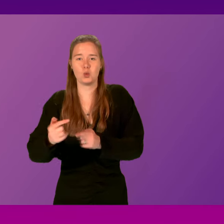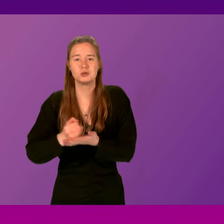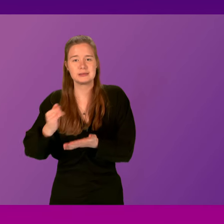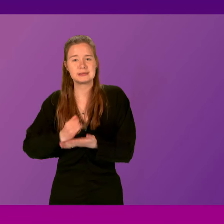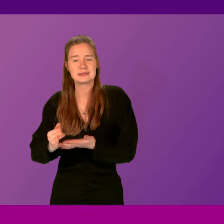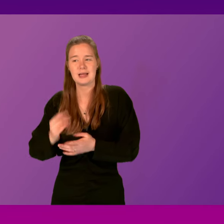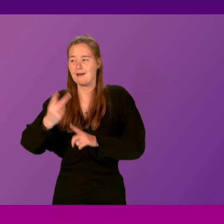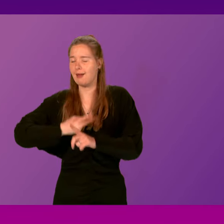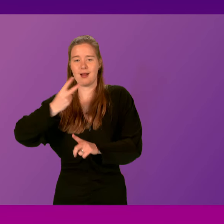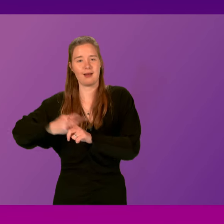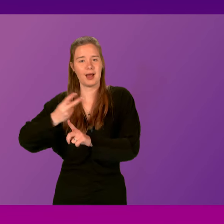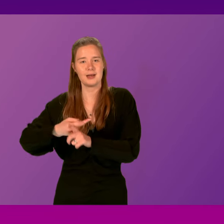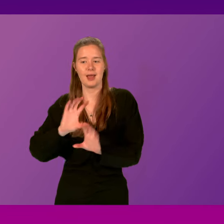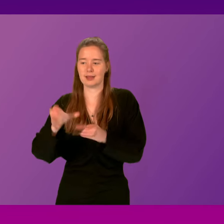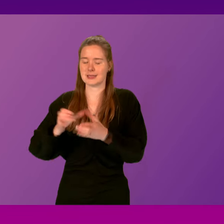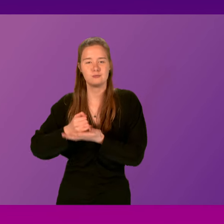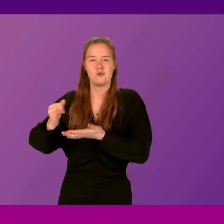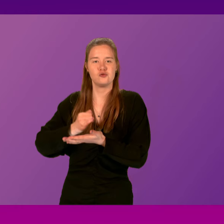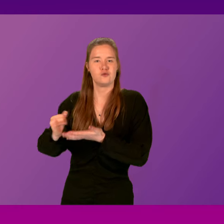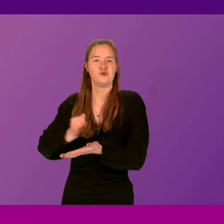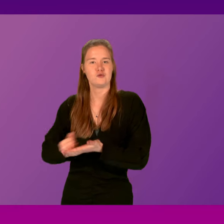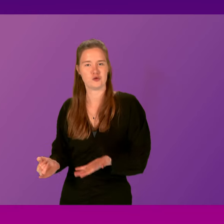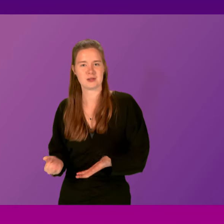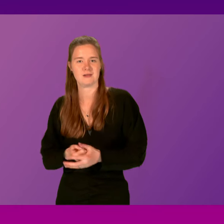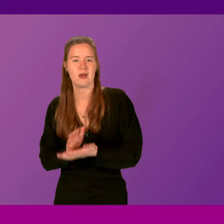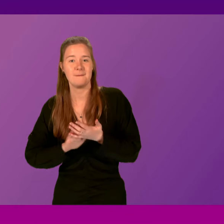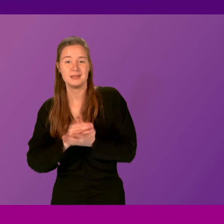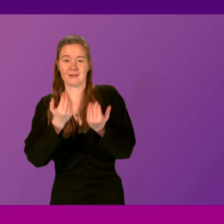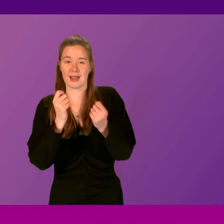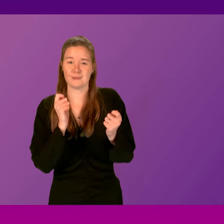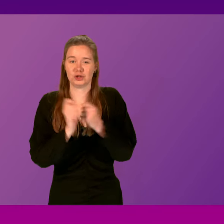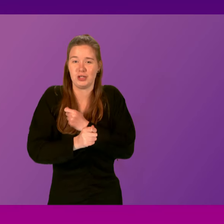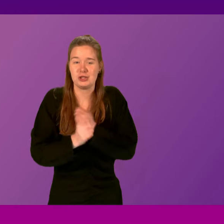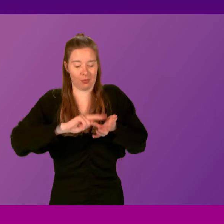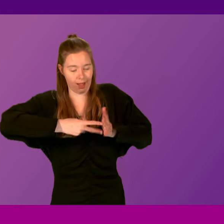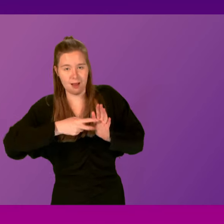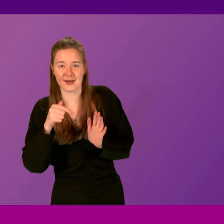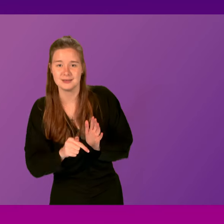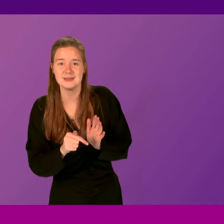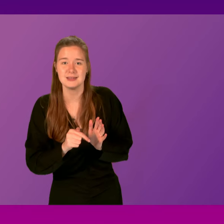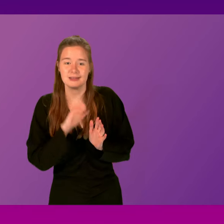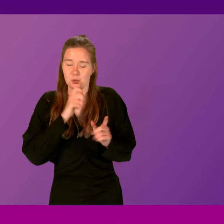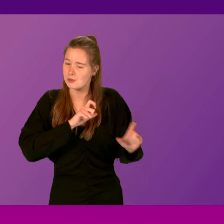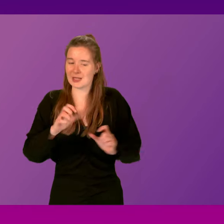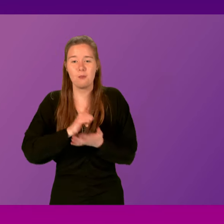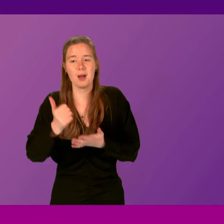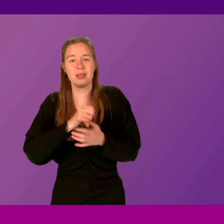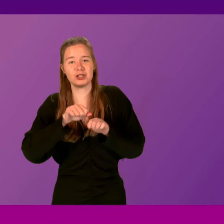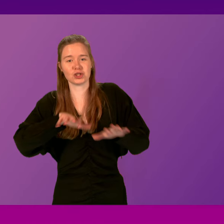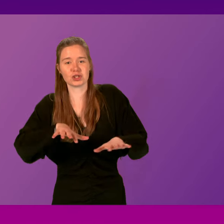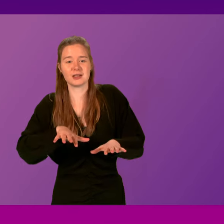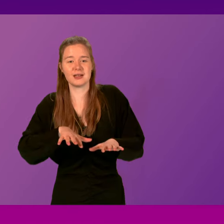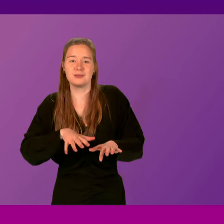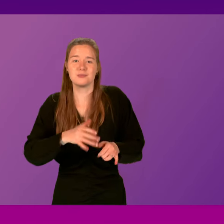time and time and time again. And when it comes to a climate change plan, of course, we will still publish that within the